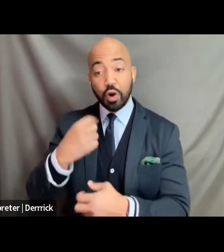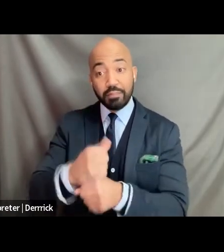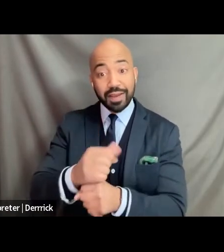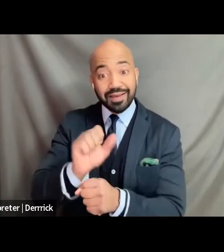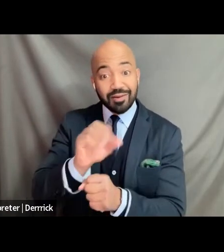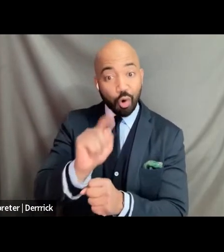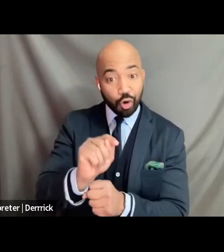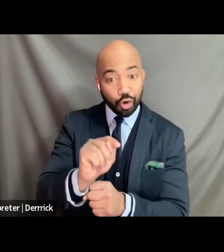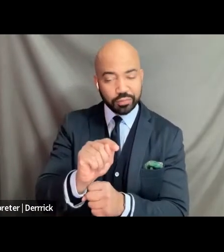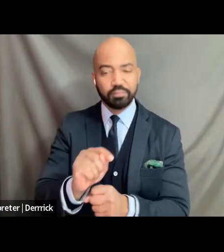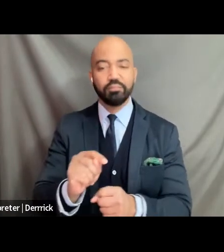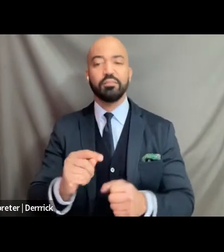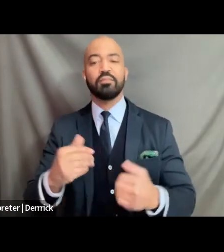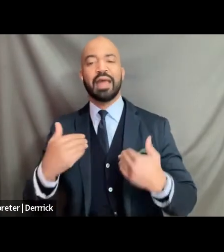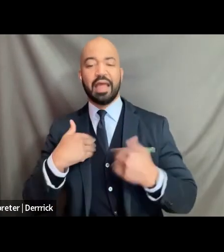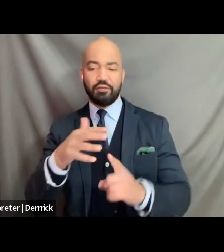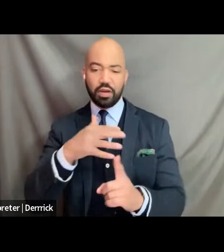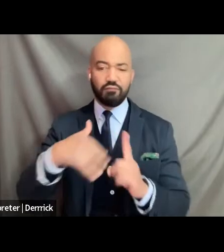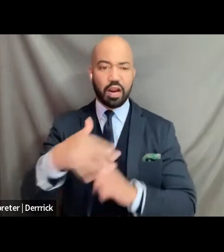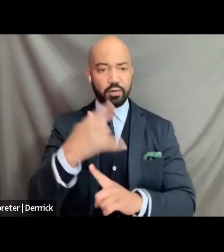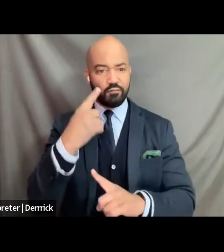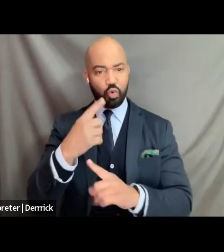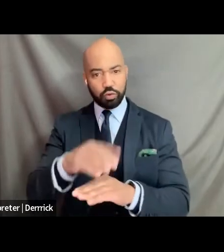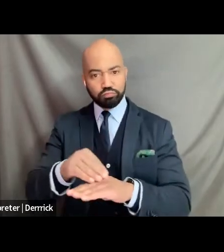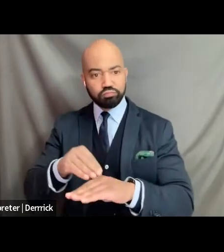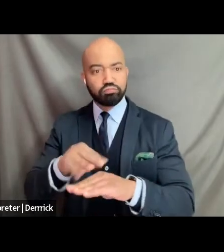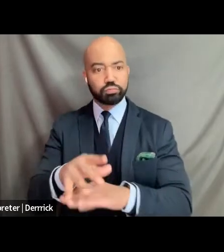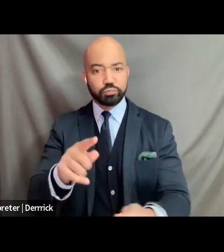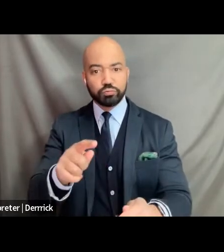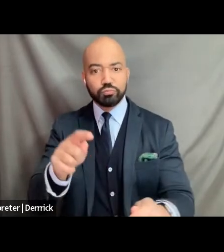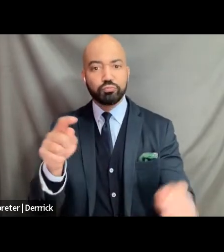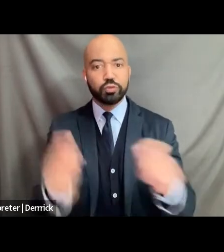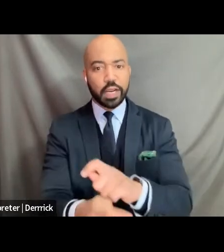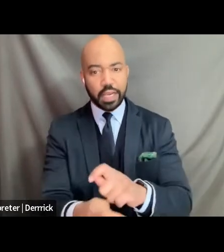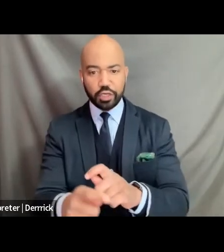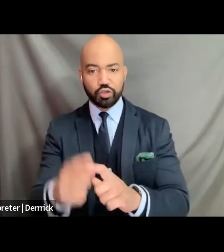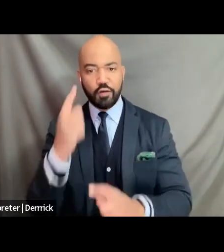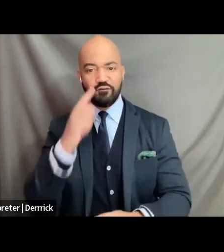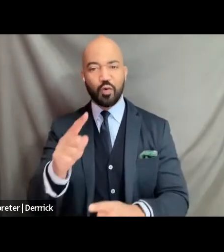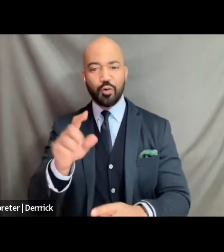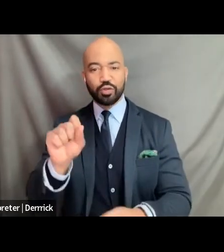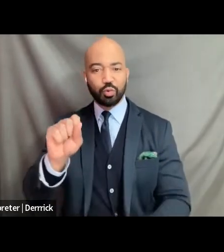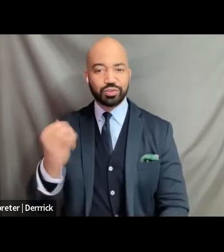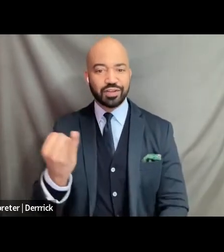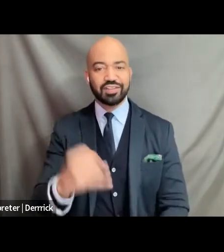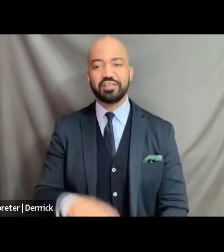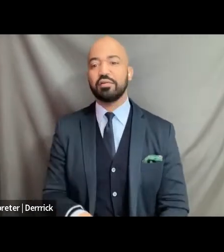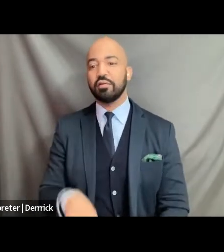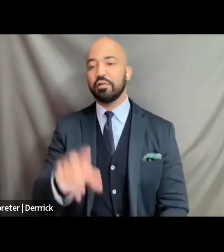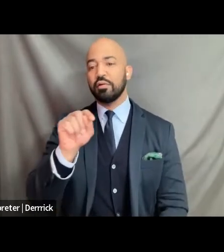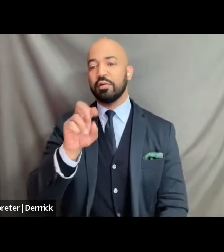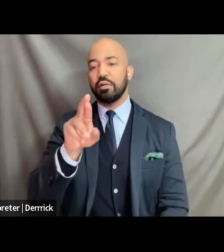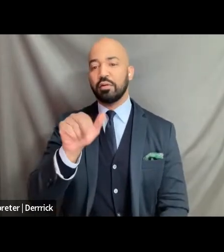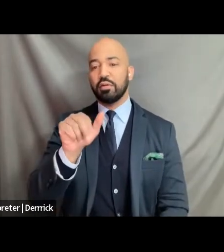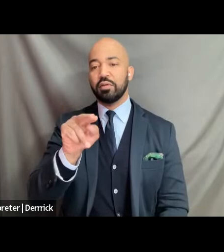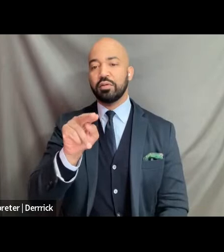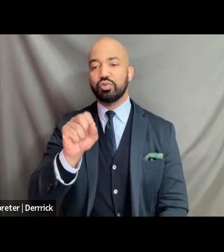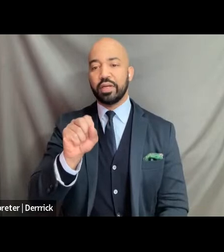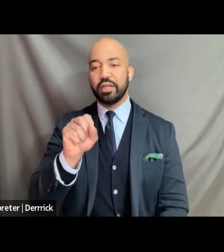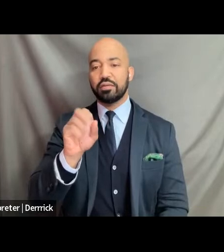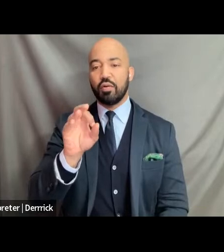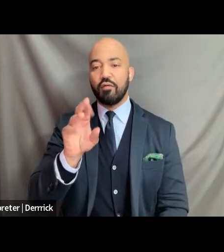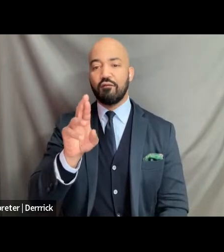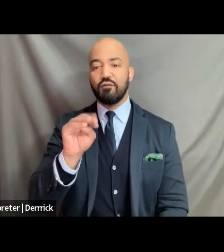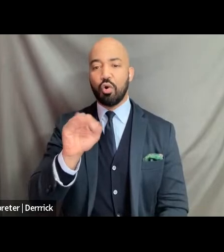space for social justice um and transformative justice and so i'm just super honored to hold space for